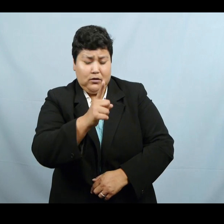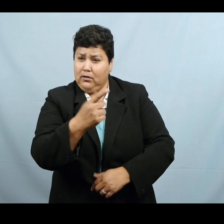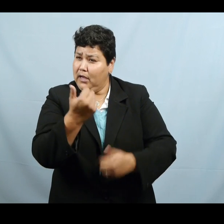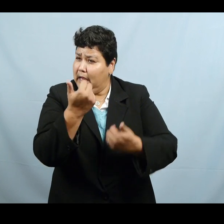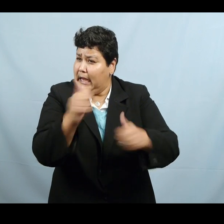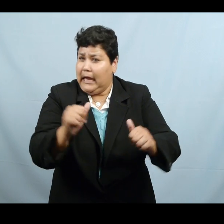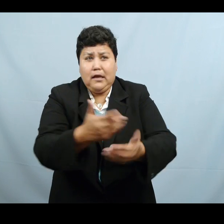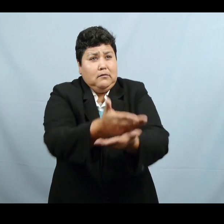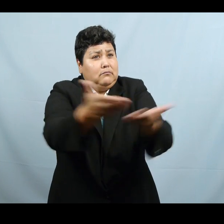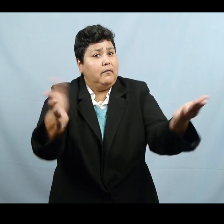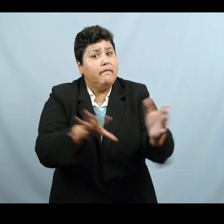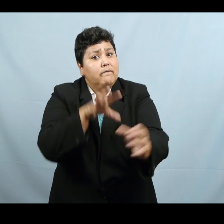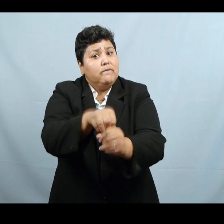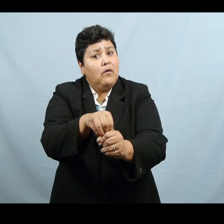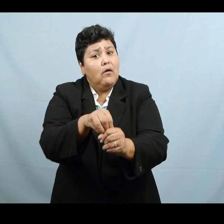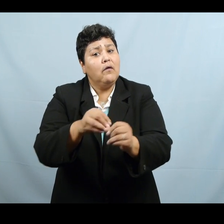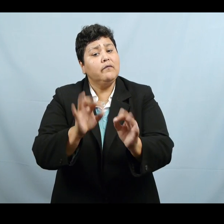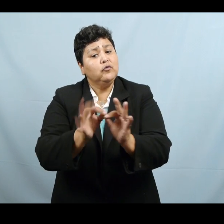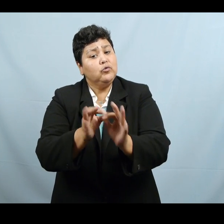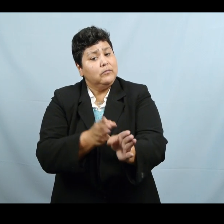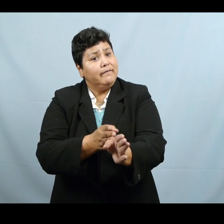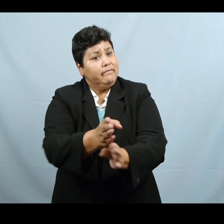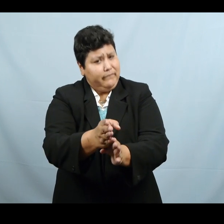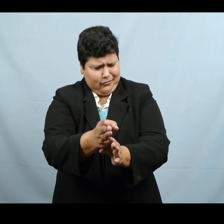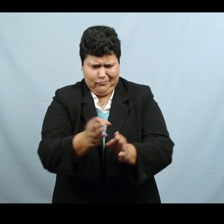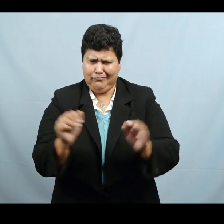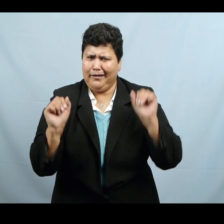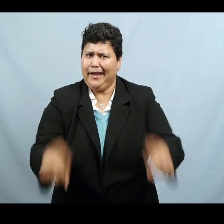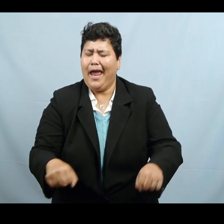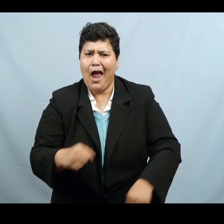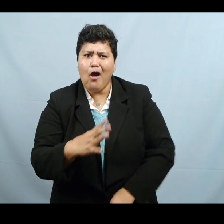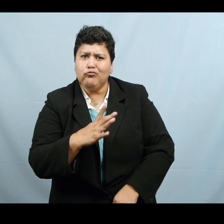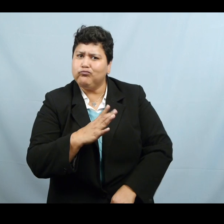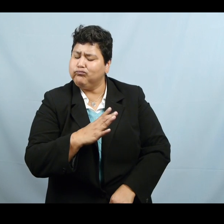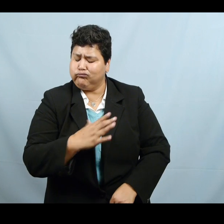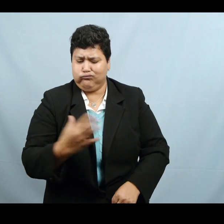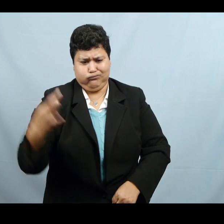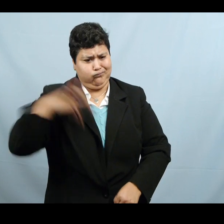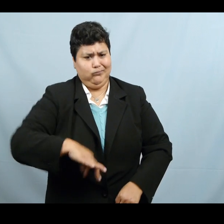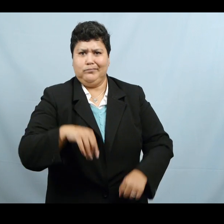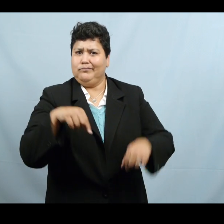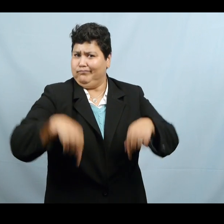Anyone in the interpreting field can benefit from this educational resource.